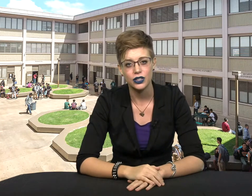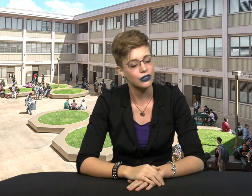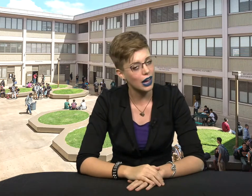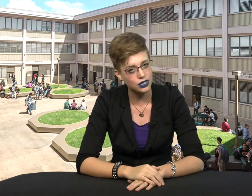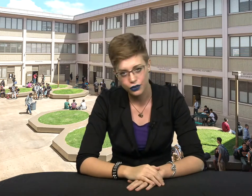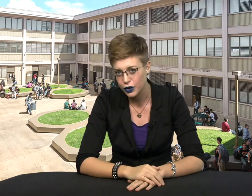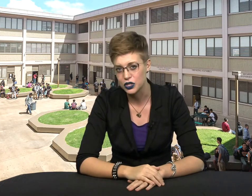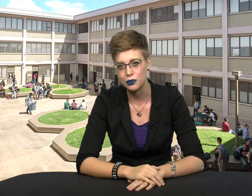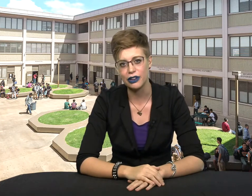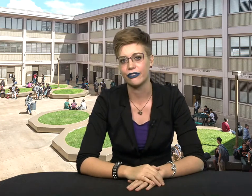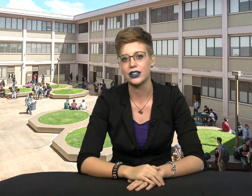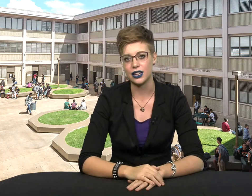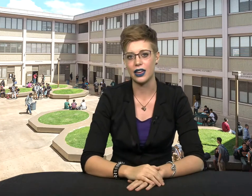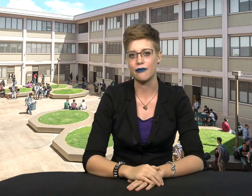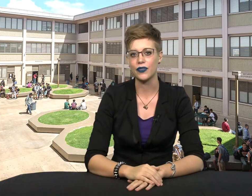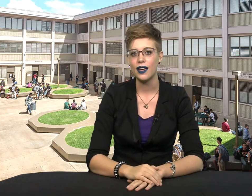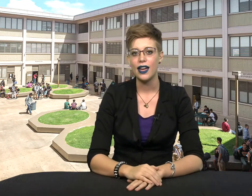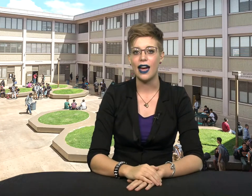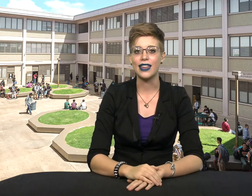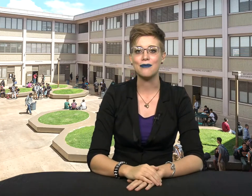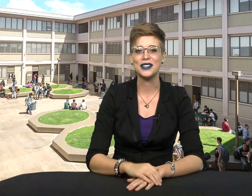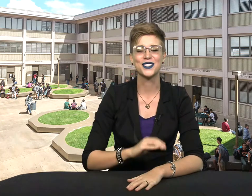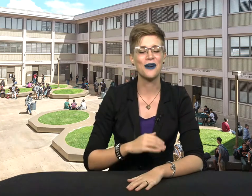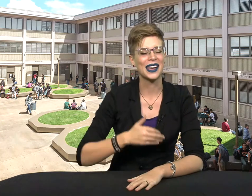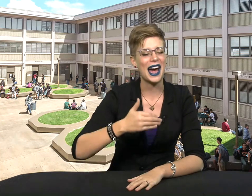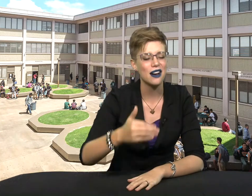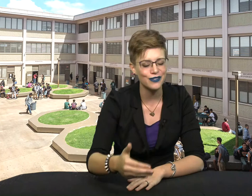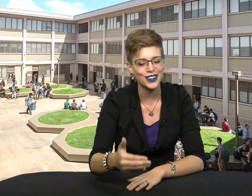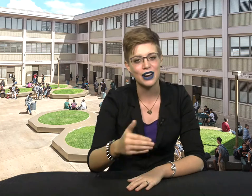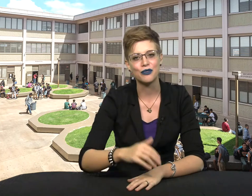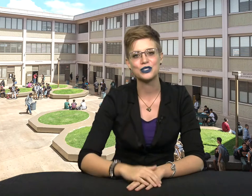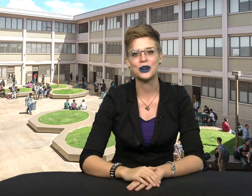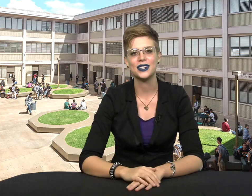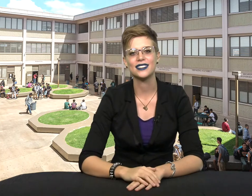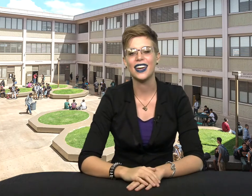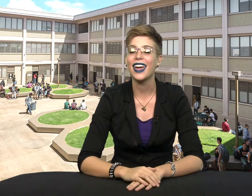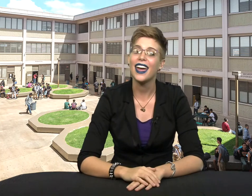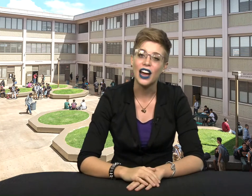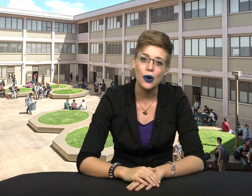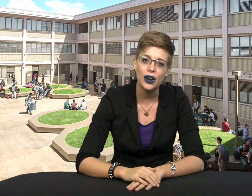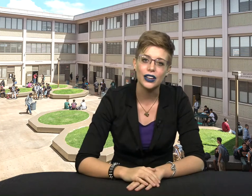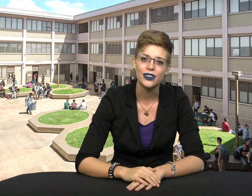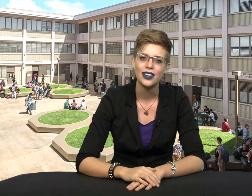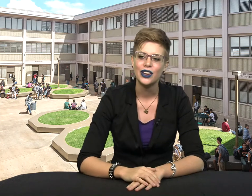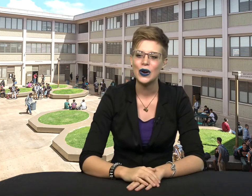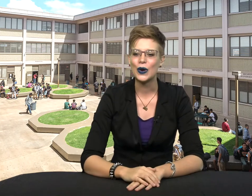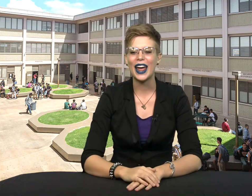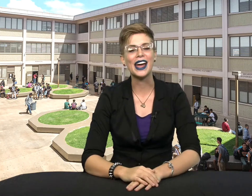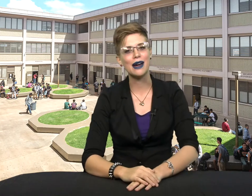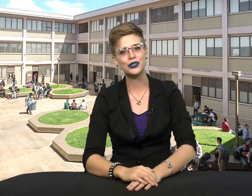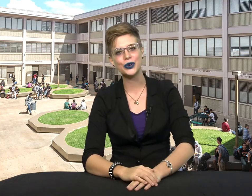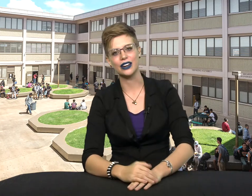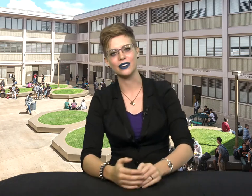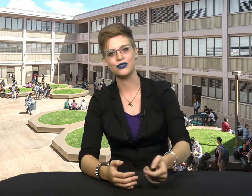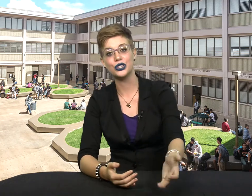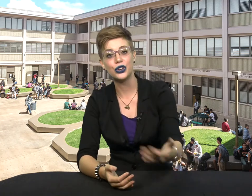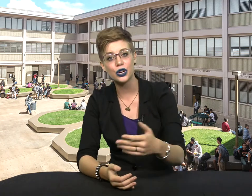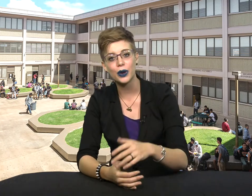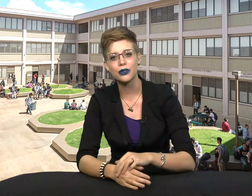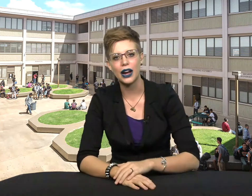you've got to first be a friend to them. And that means going out of your comfort zone and saying, hey, how are you? Or, hey, I'm new here. Do you know your way around?